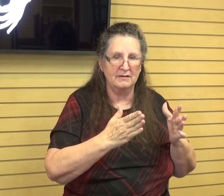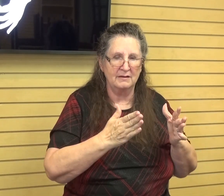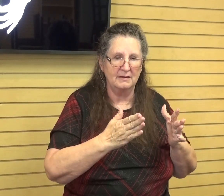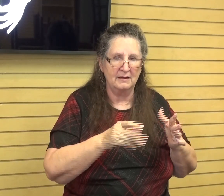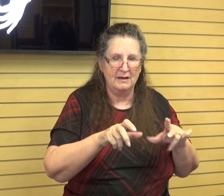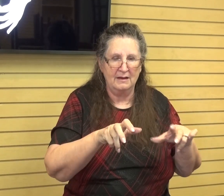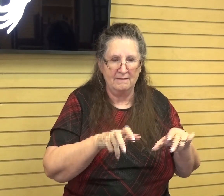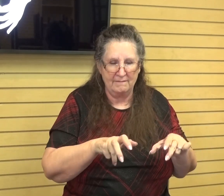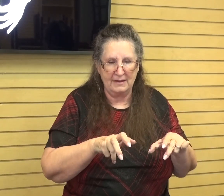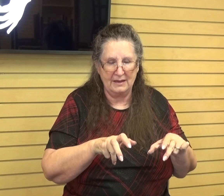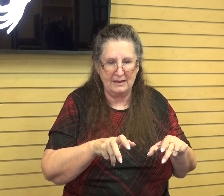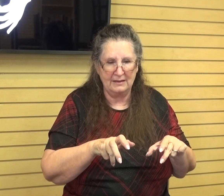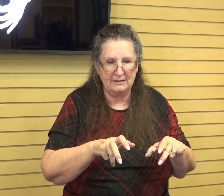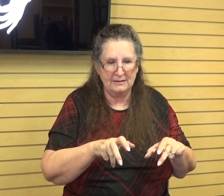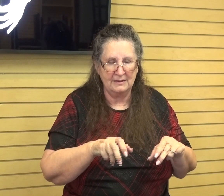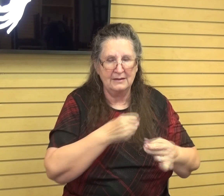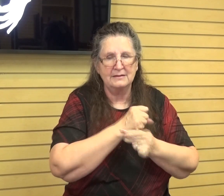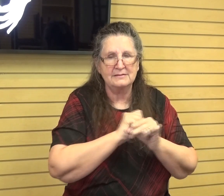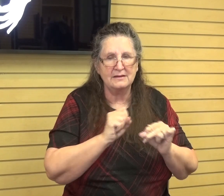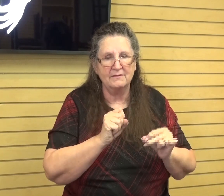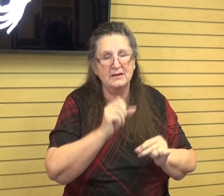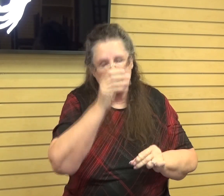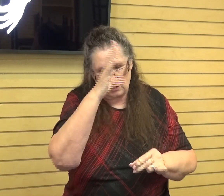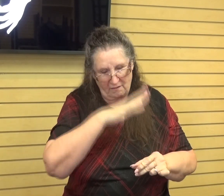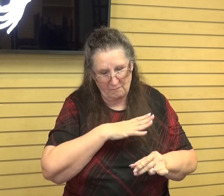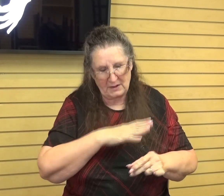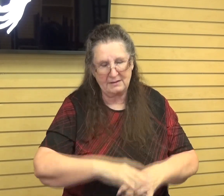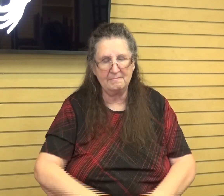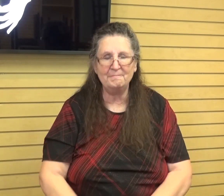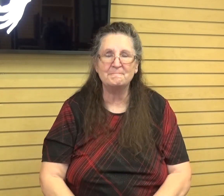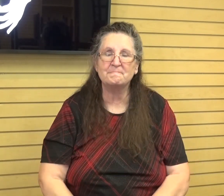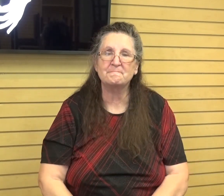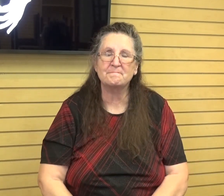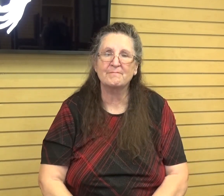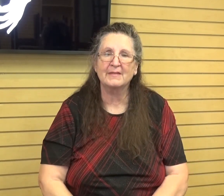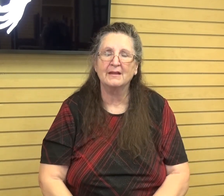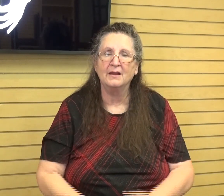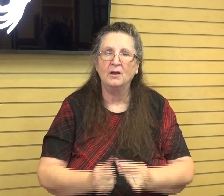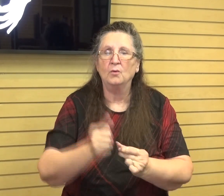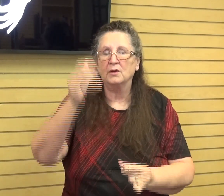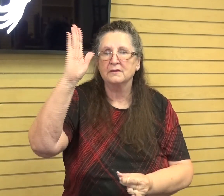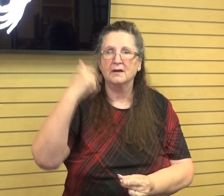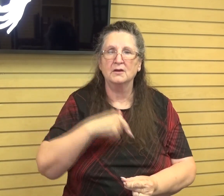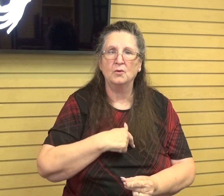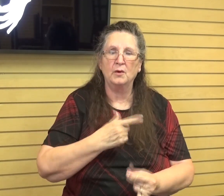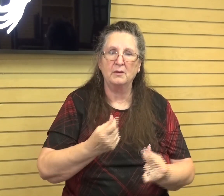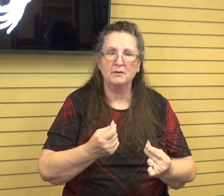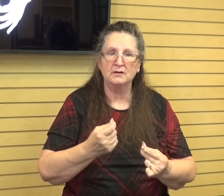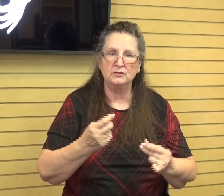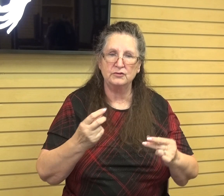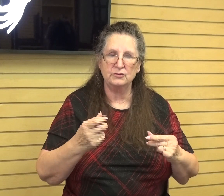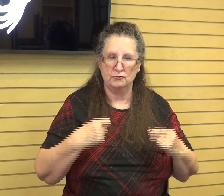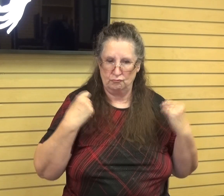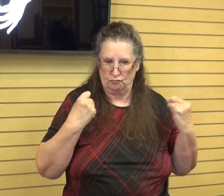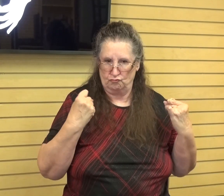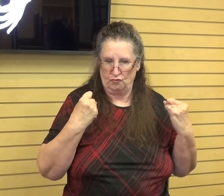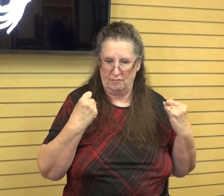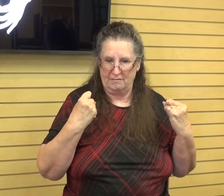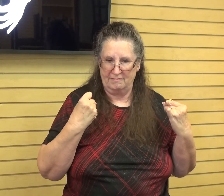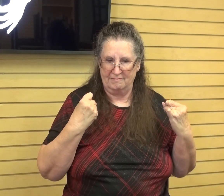salvation of man, and with God we shall do valiantly. It is he